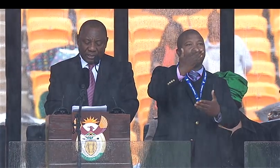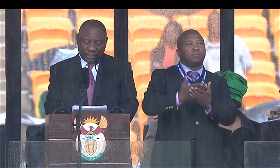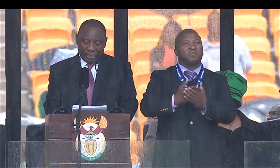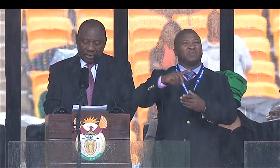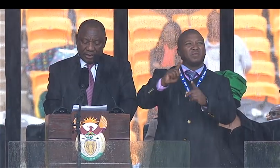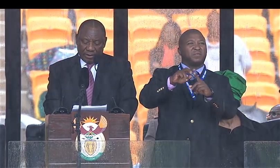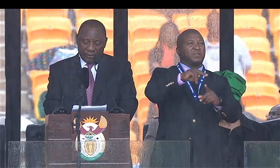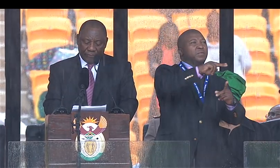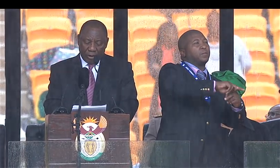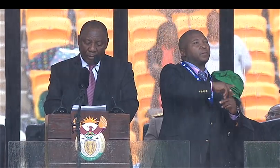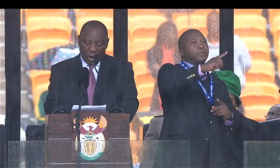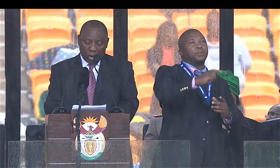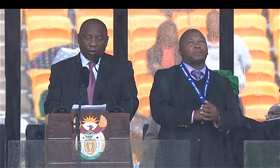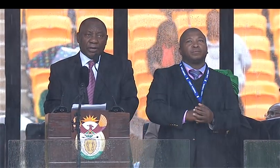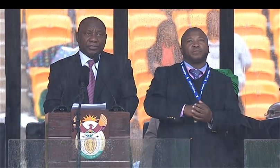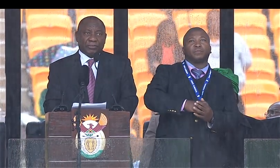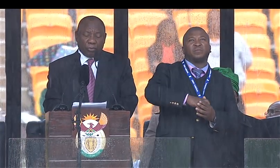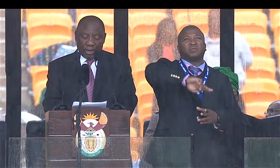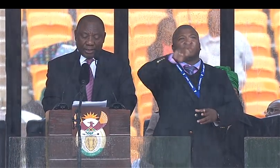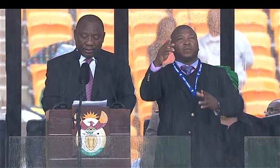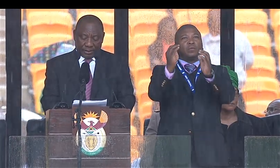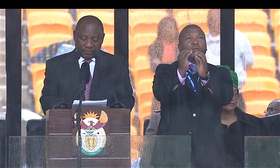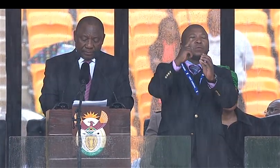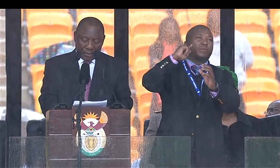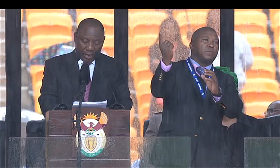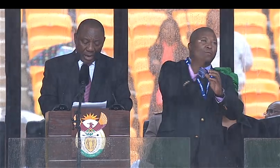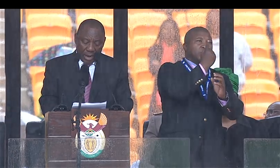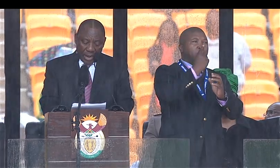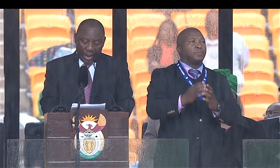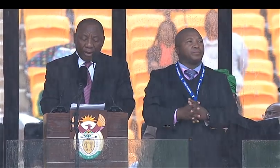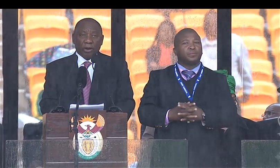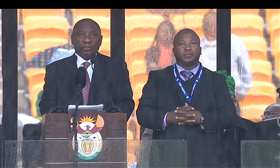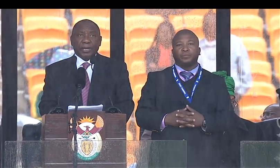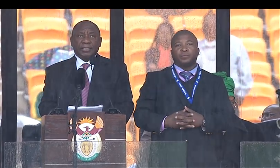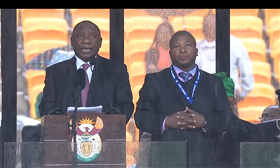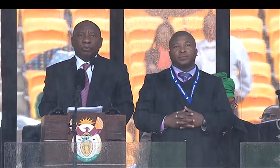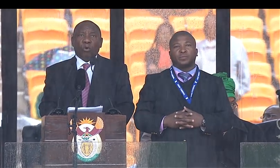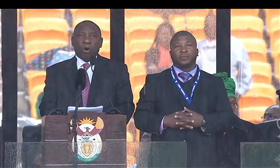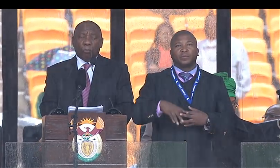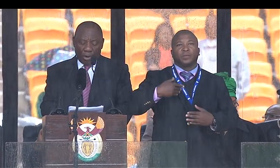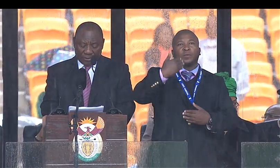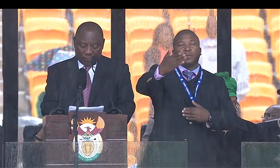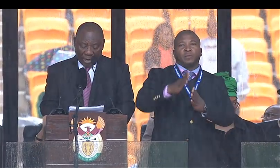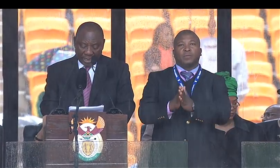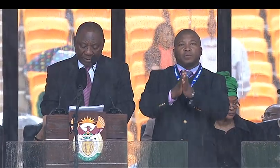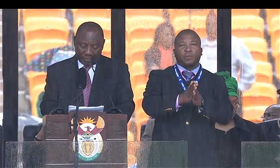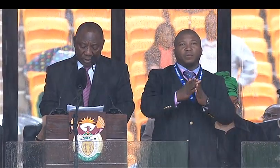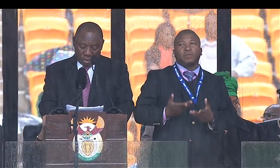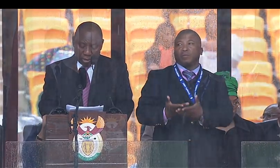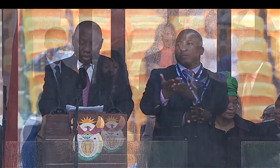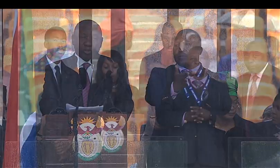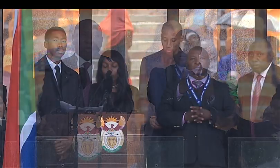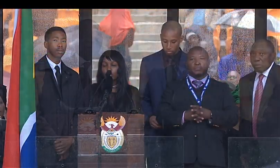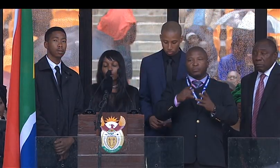He's had way more than his 15 minutes. In fact, for several hours he was the most televised person on the